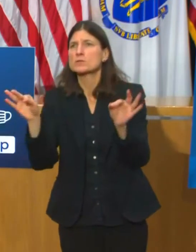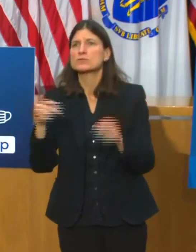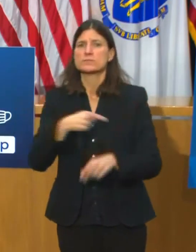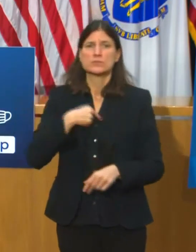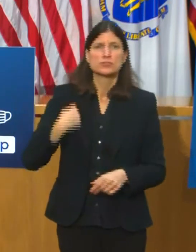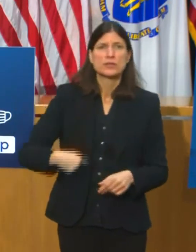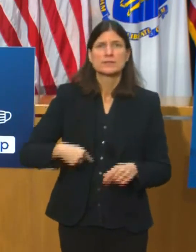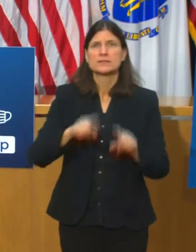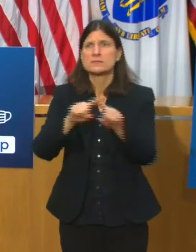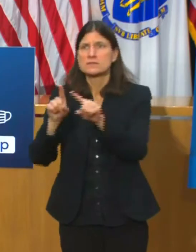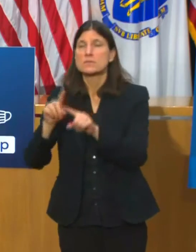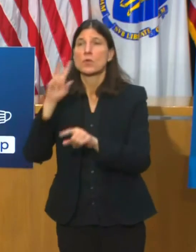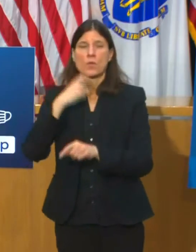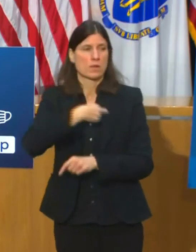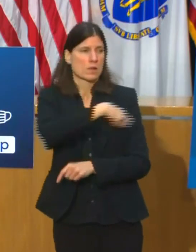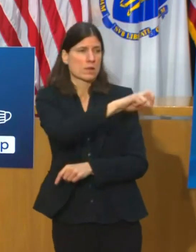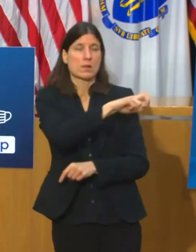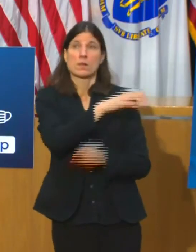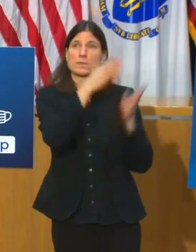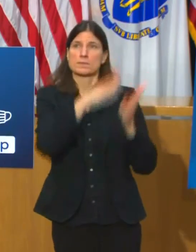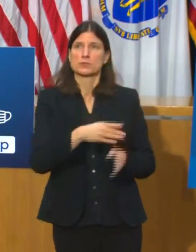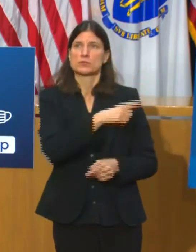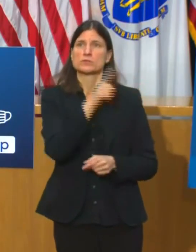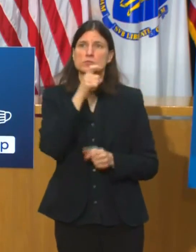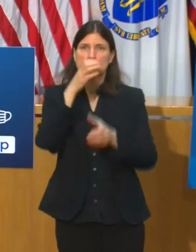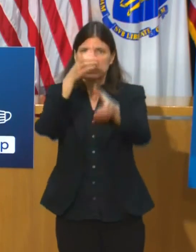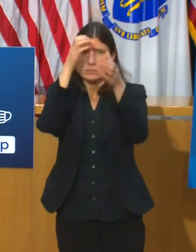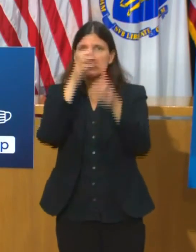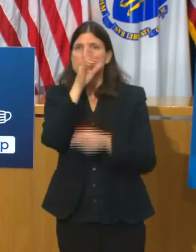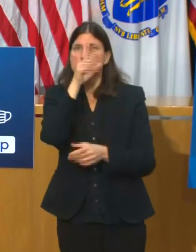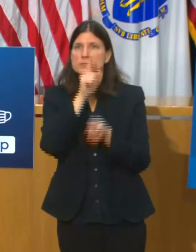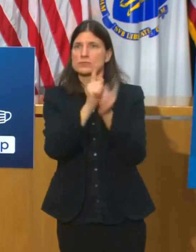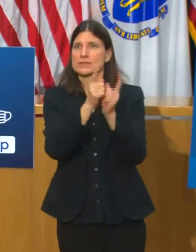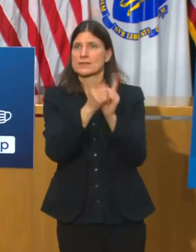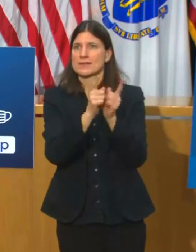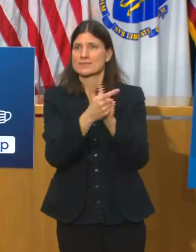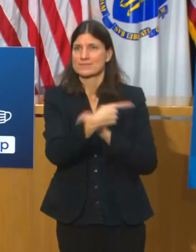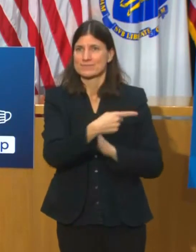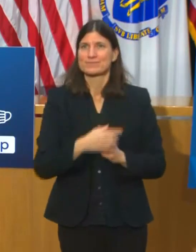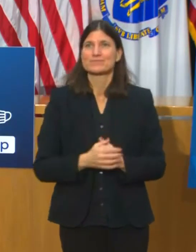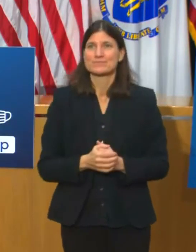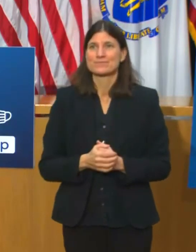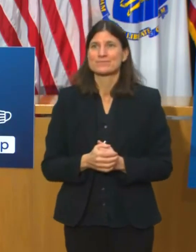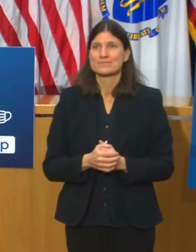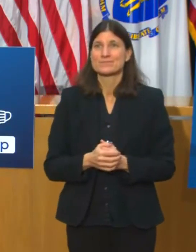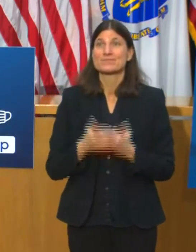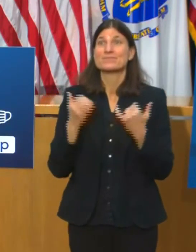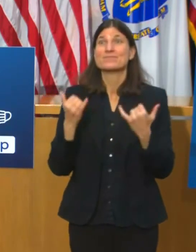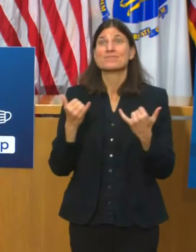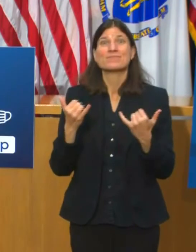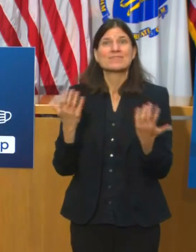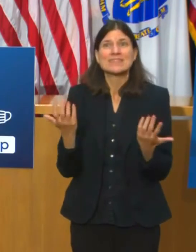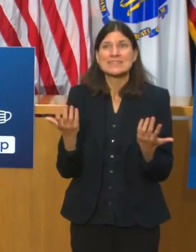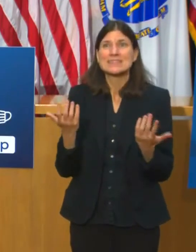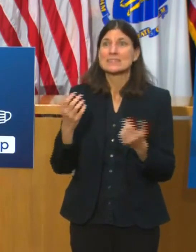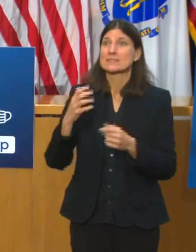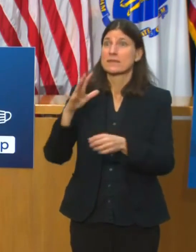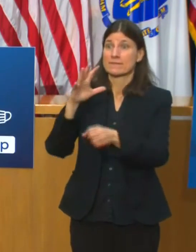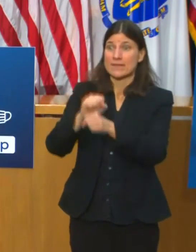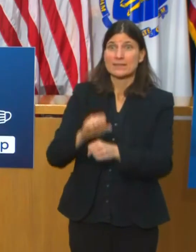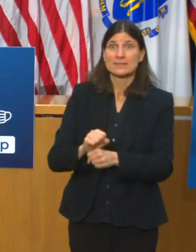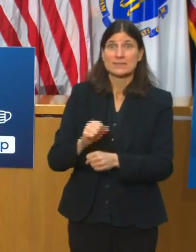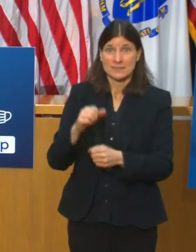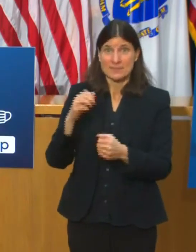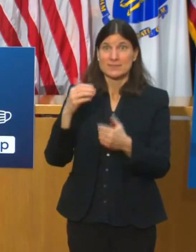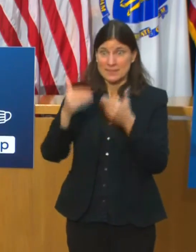understand that while we experience a constrained vaccine supply, people are likely feeling a bit anxious to get their appointments booked. More vaccines